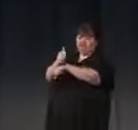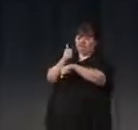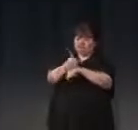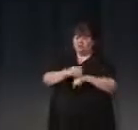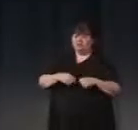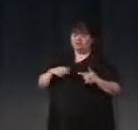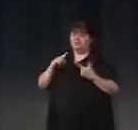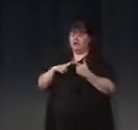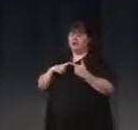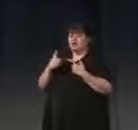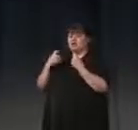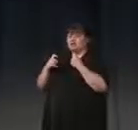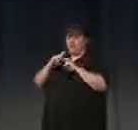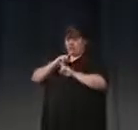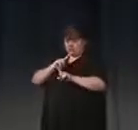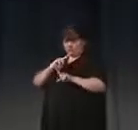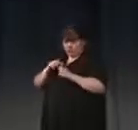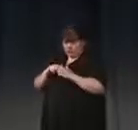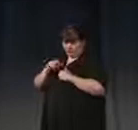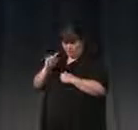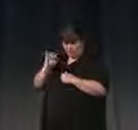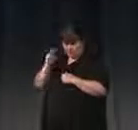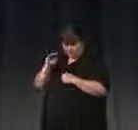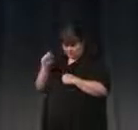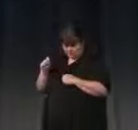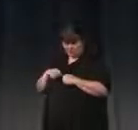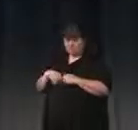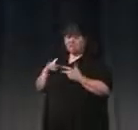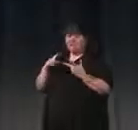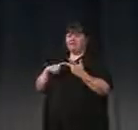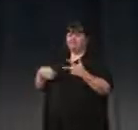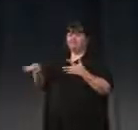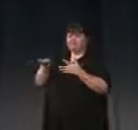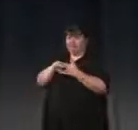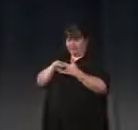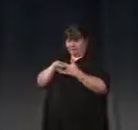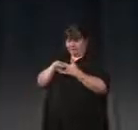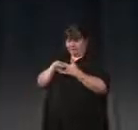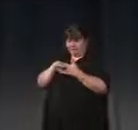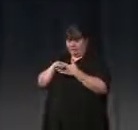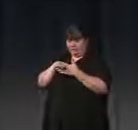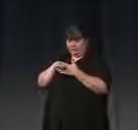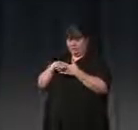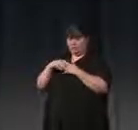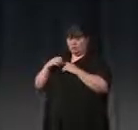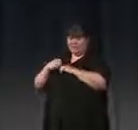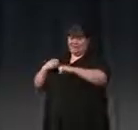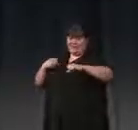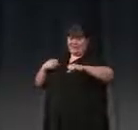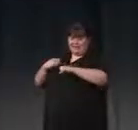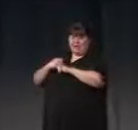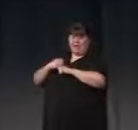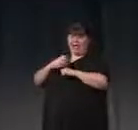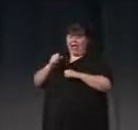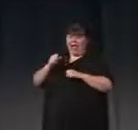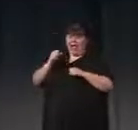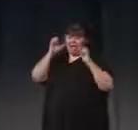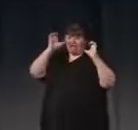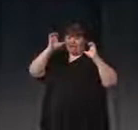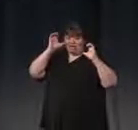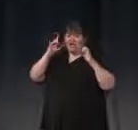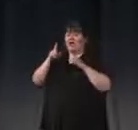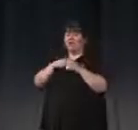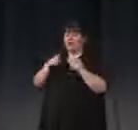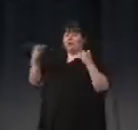Then we'll have Q&A with Tomas and then a break to caffeinate and stretch. And afterwards, we will all